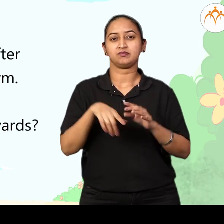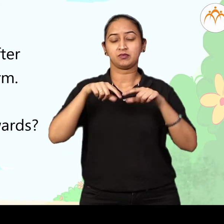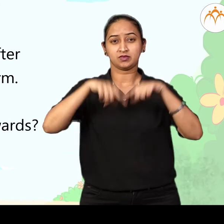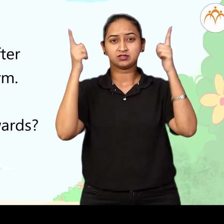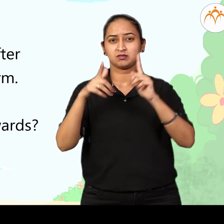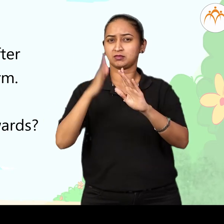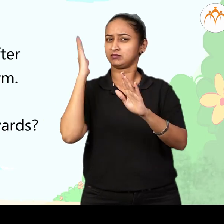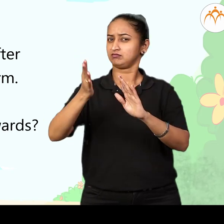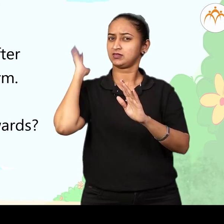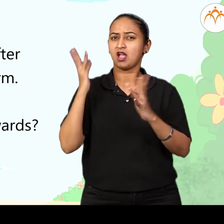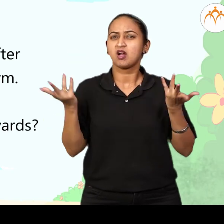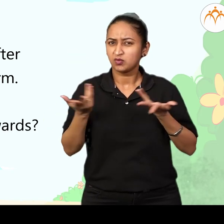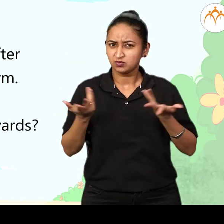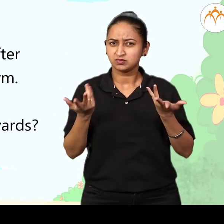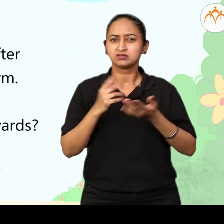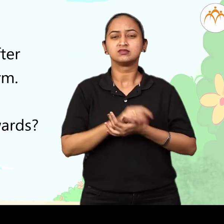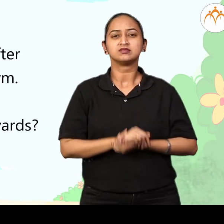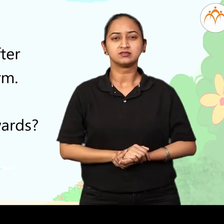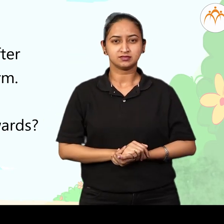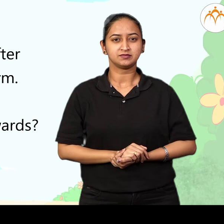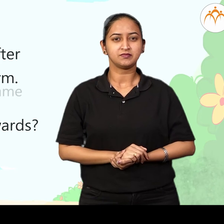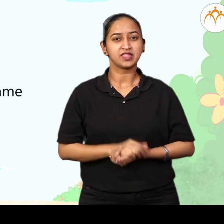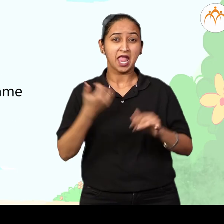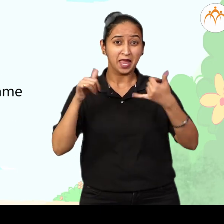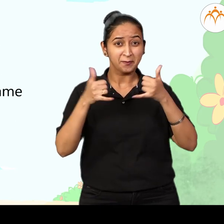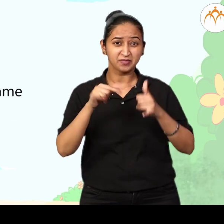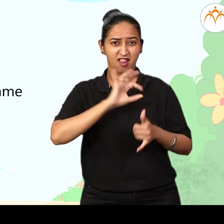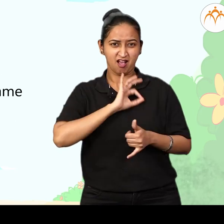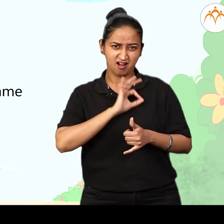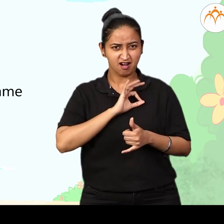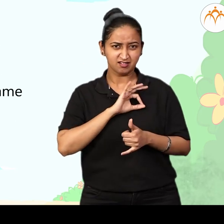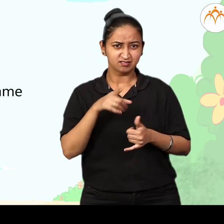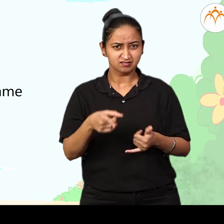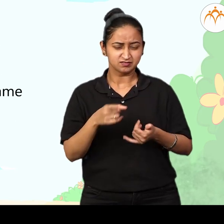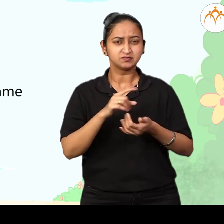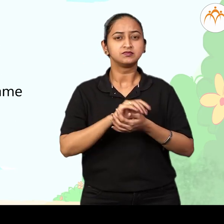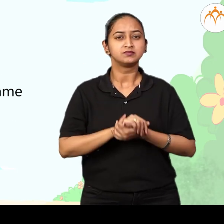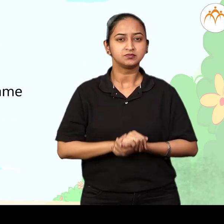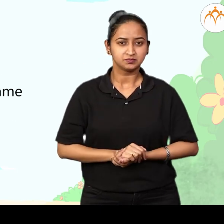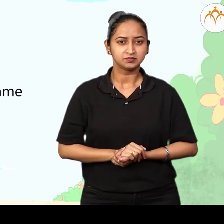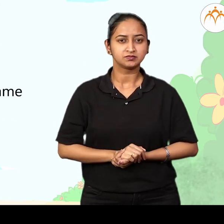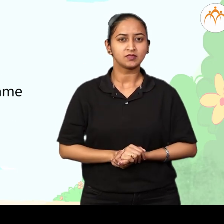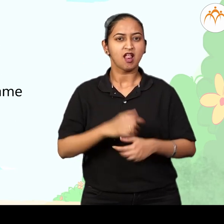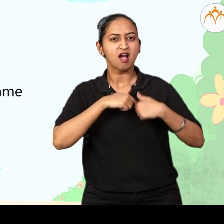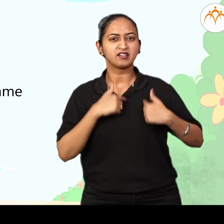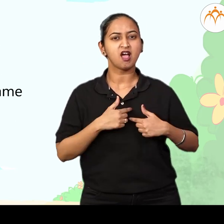are the trees moving backwards? Now, you play a game. Favorite game 1.